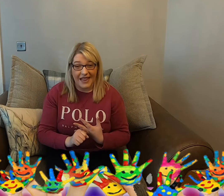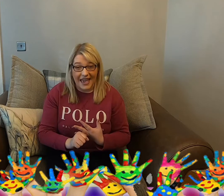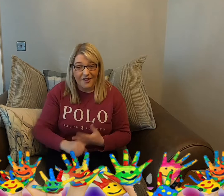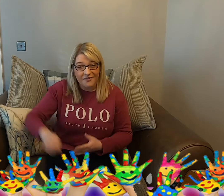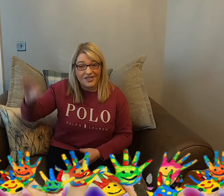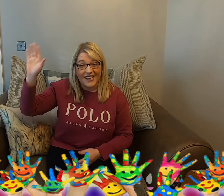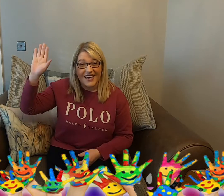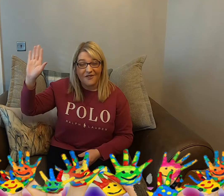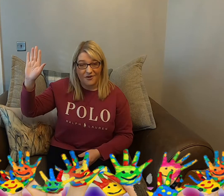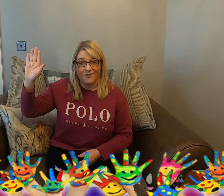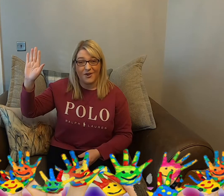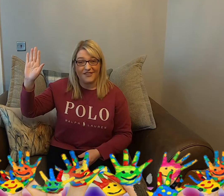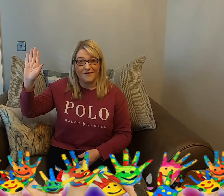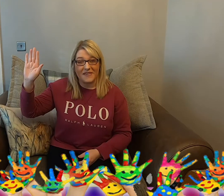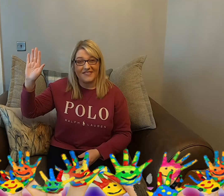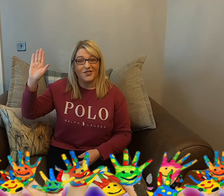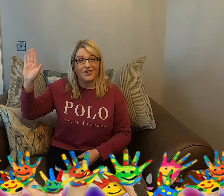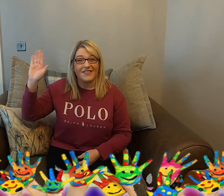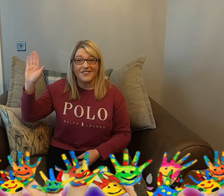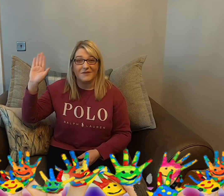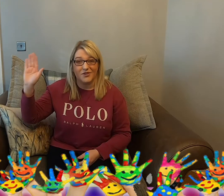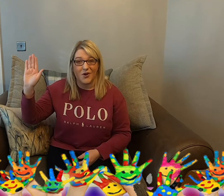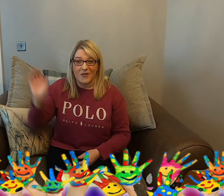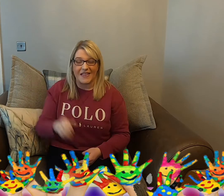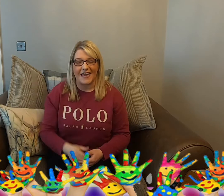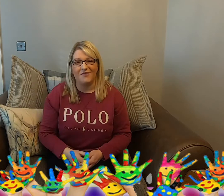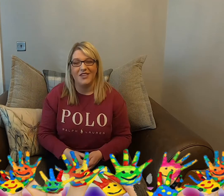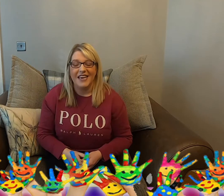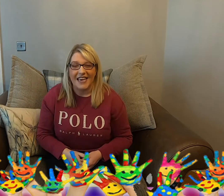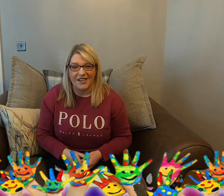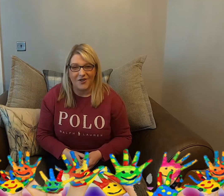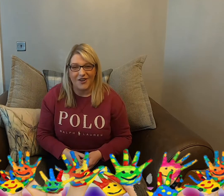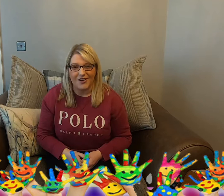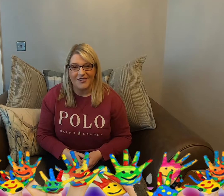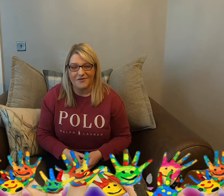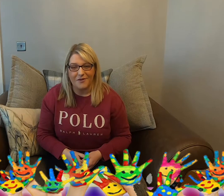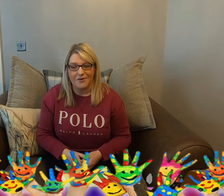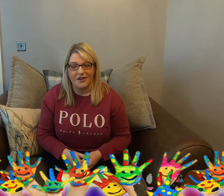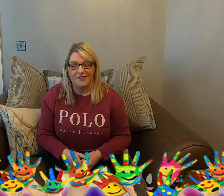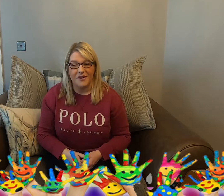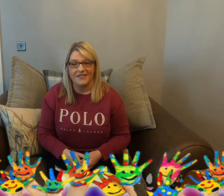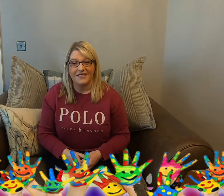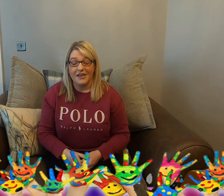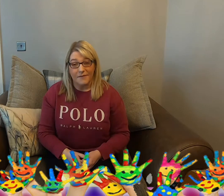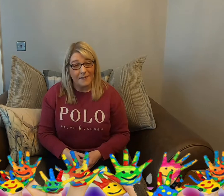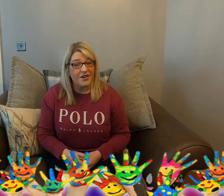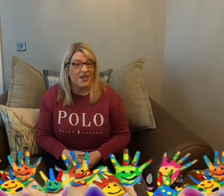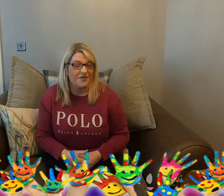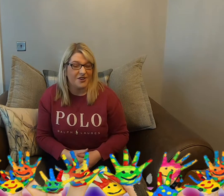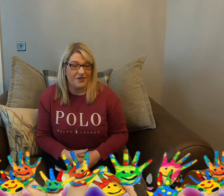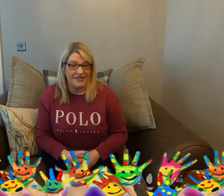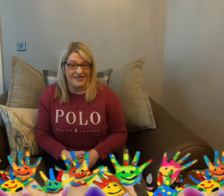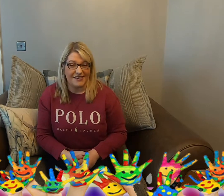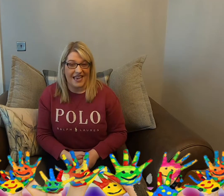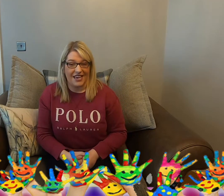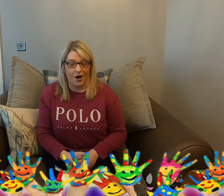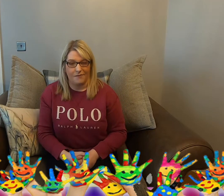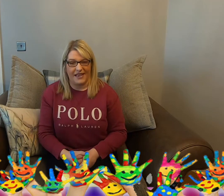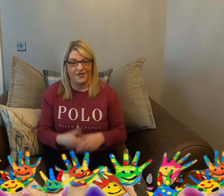left from Christmas. There's still some chocolate left in our house from Christmas. Maybe you even got to stay up late.